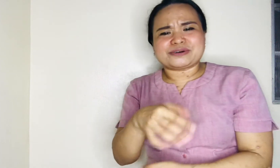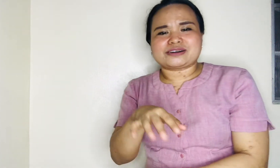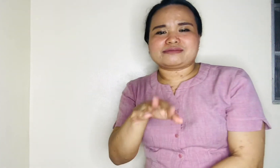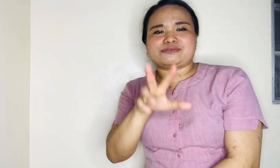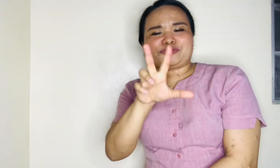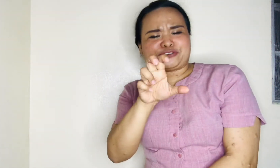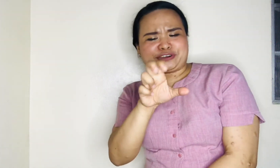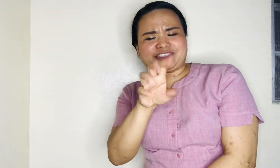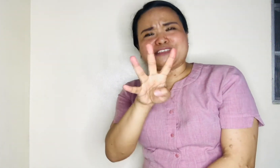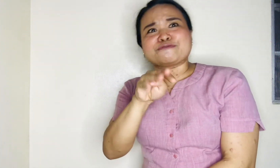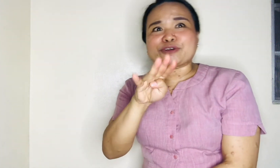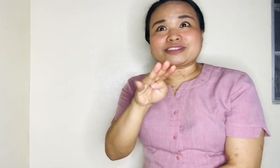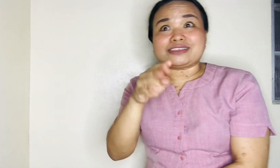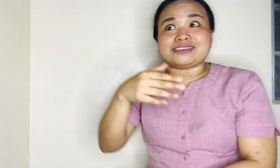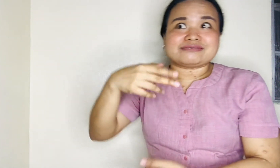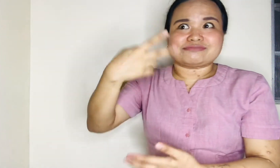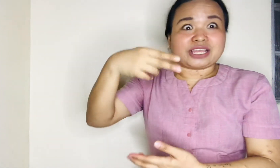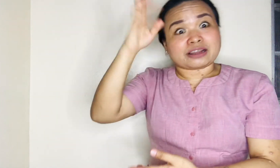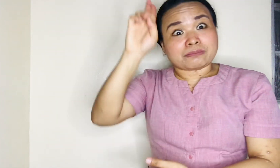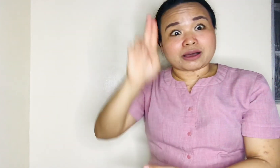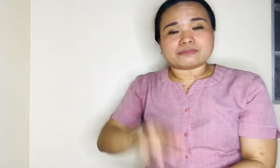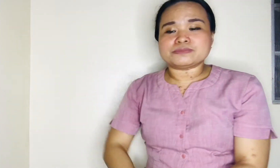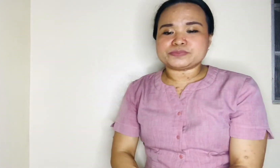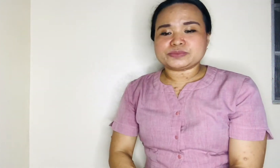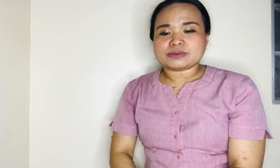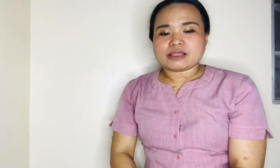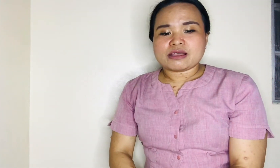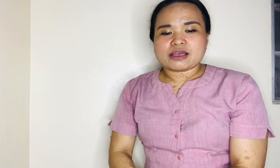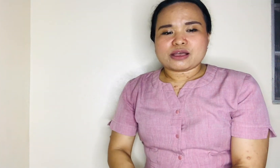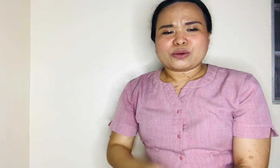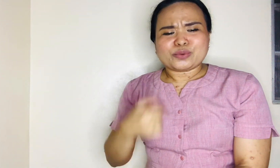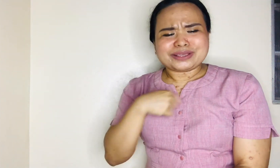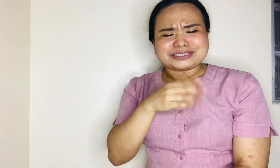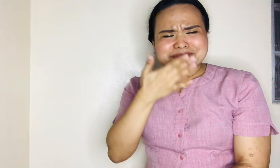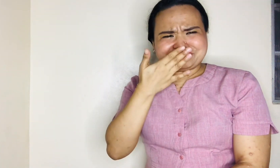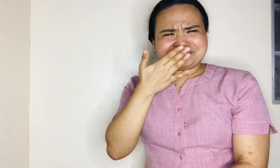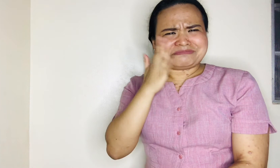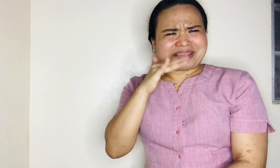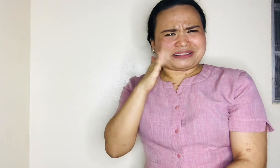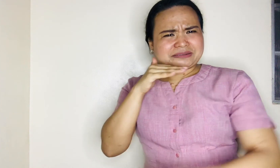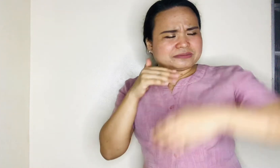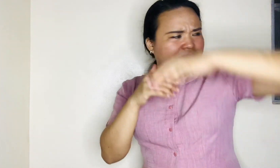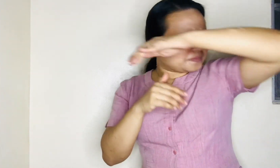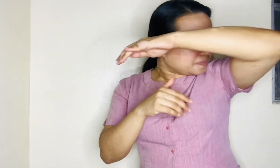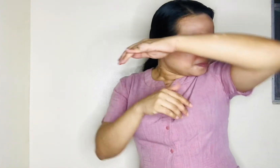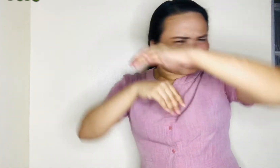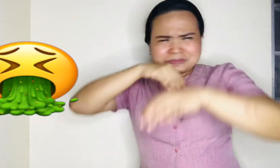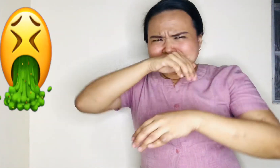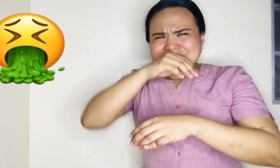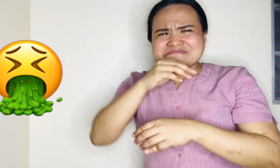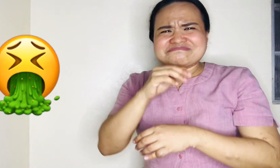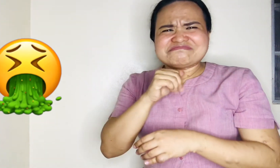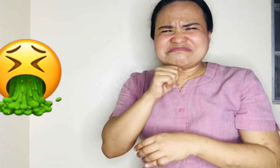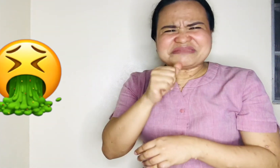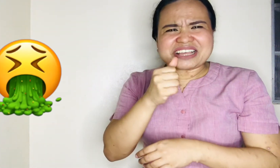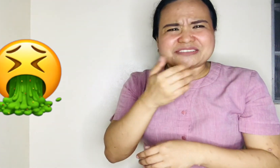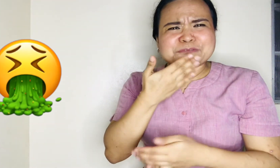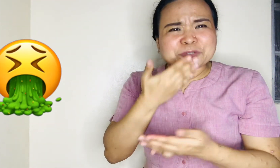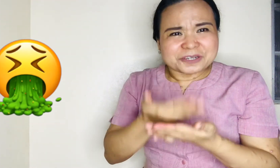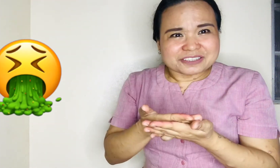are 13 14 and above we smell not good